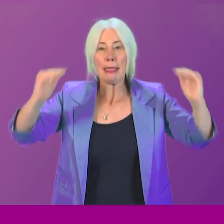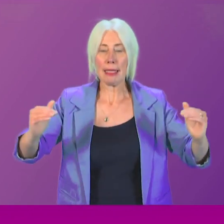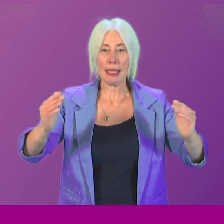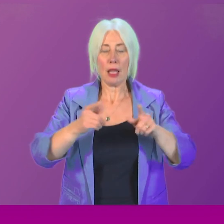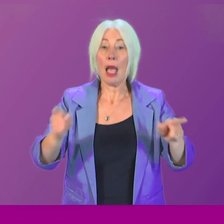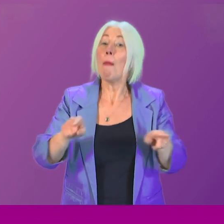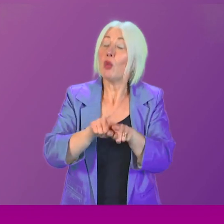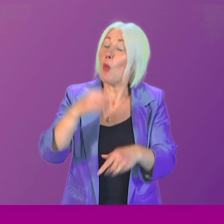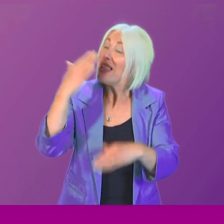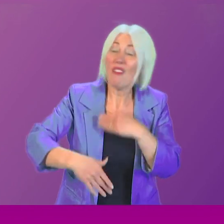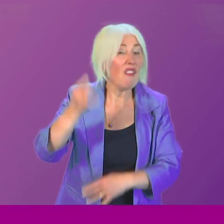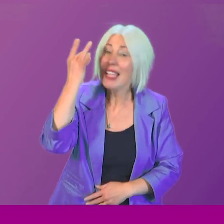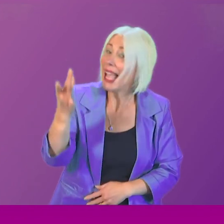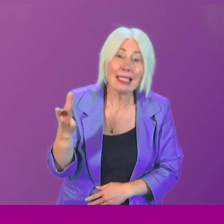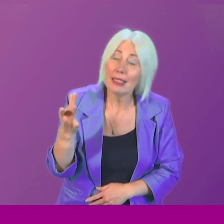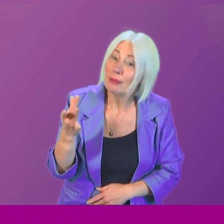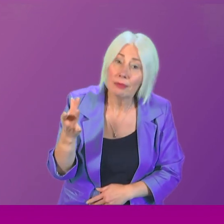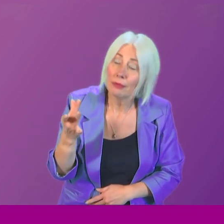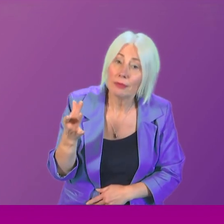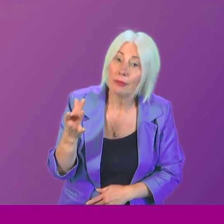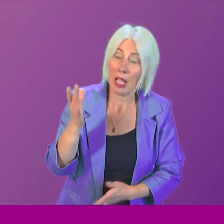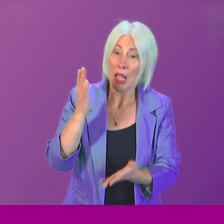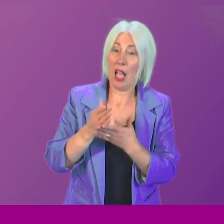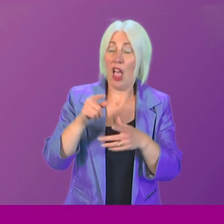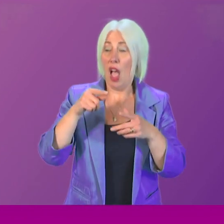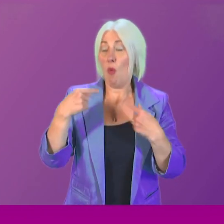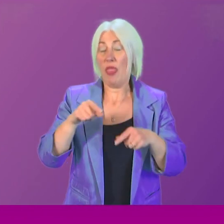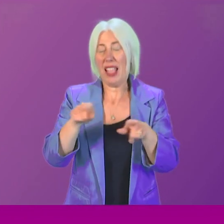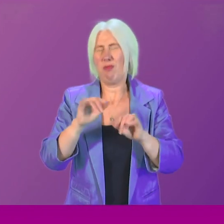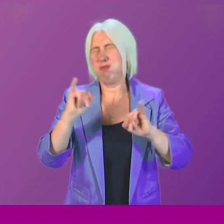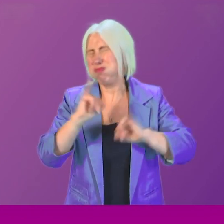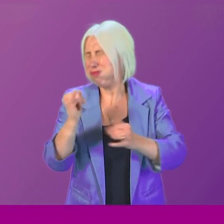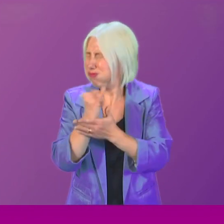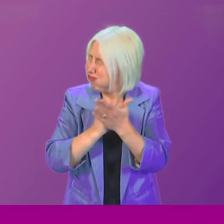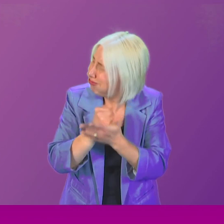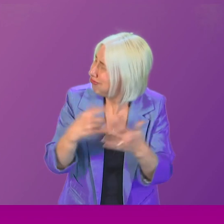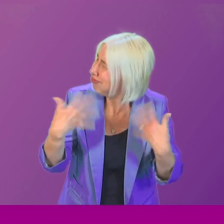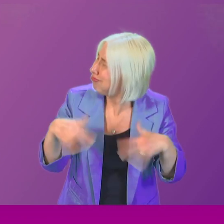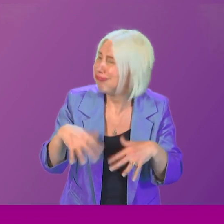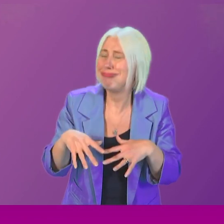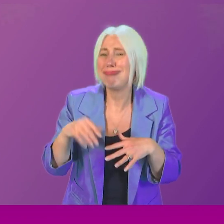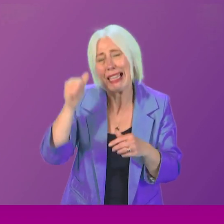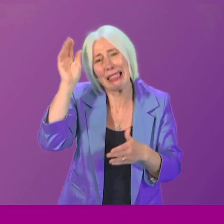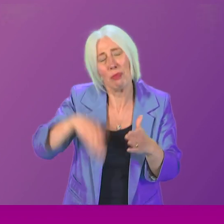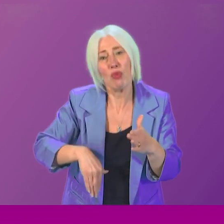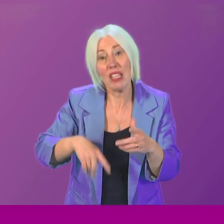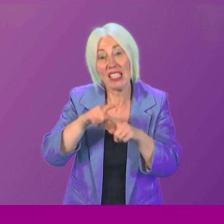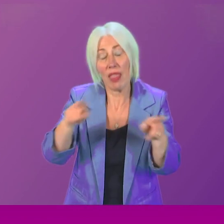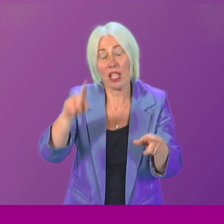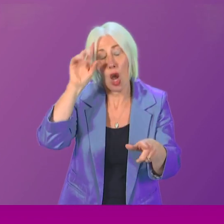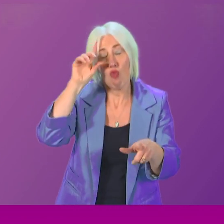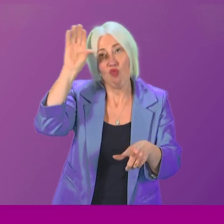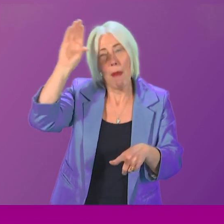never forget. And we allow these horrendous experiences to stand as reminders of what happens